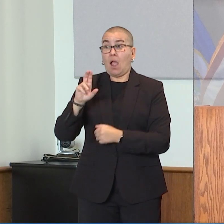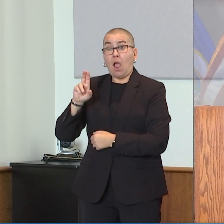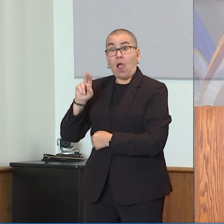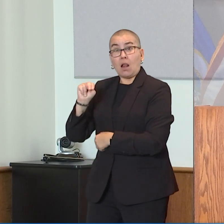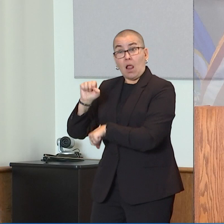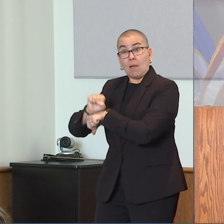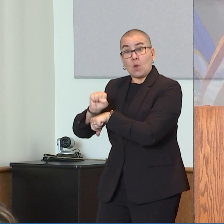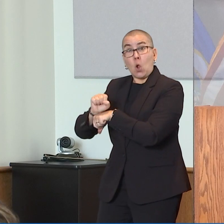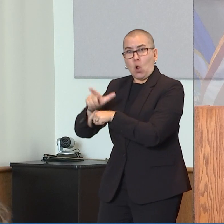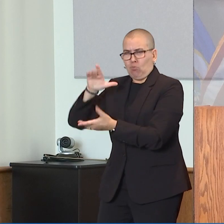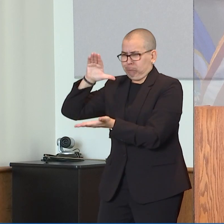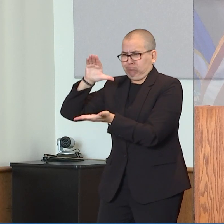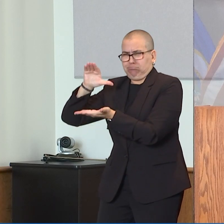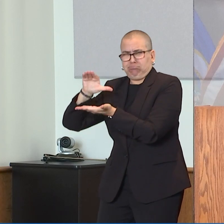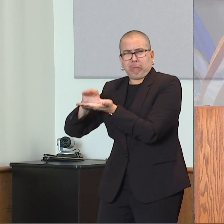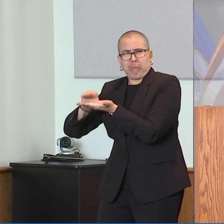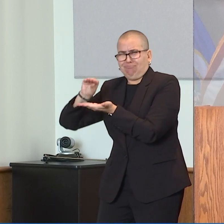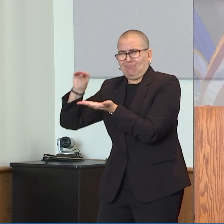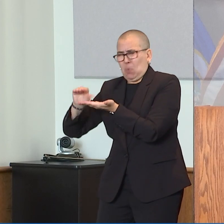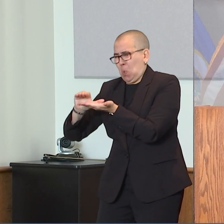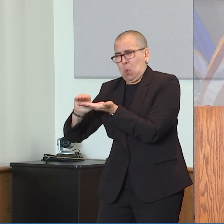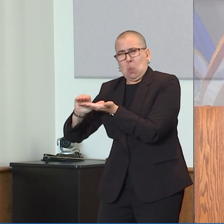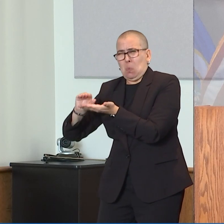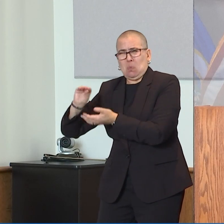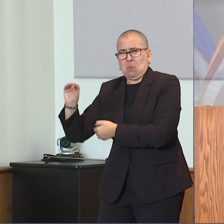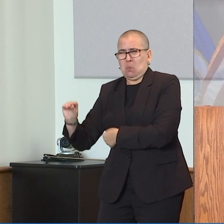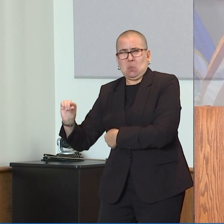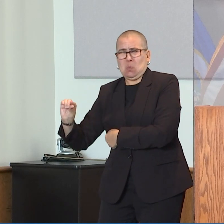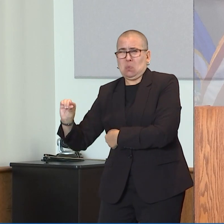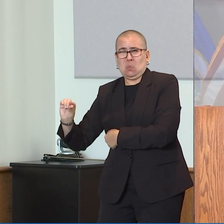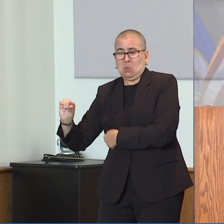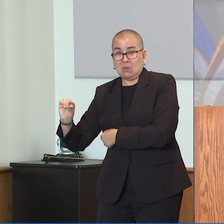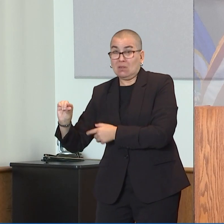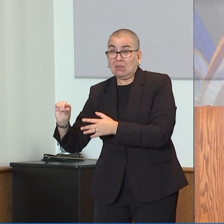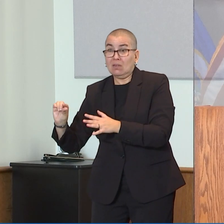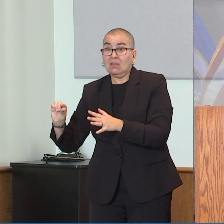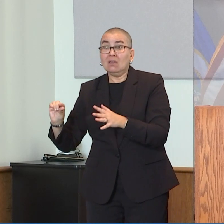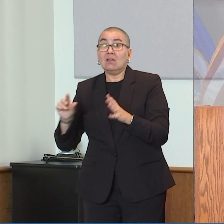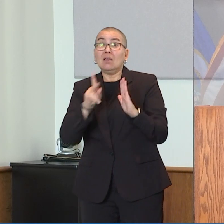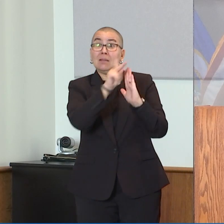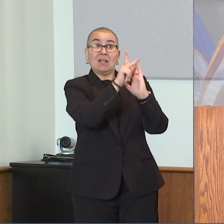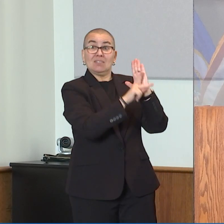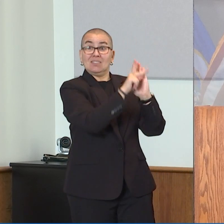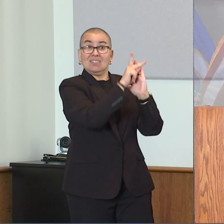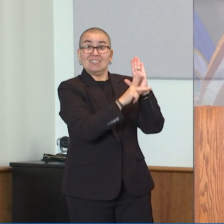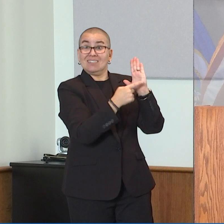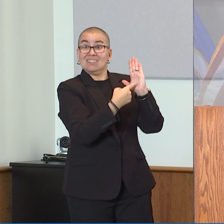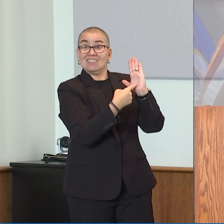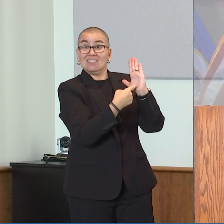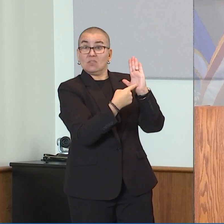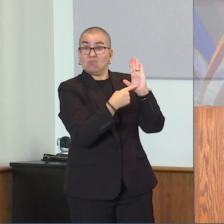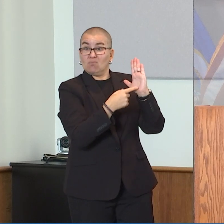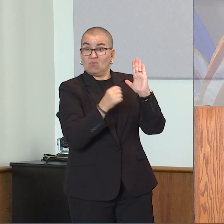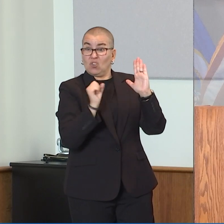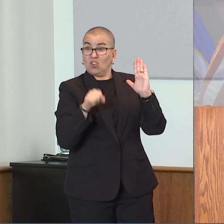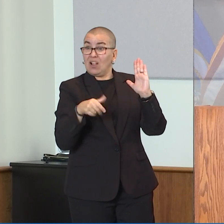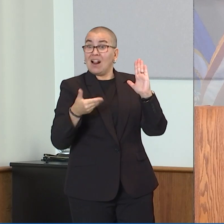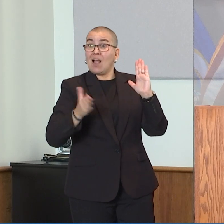so, you know, policies that can remove barriers to people working, continuing working,